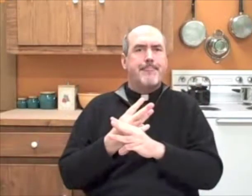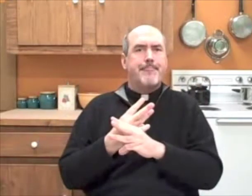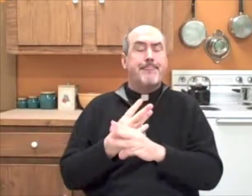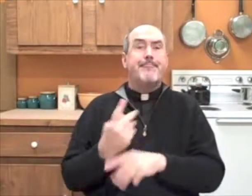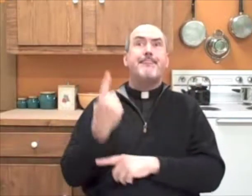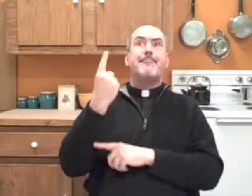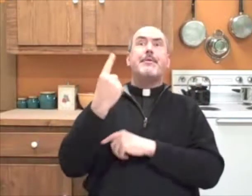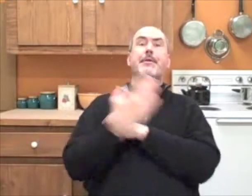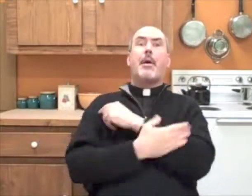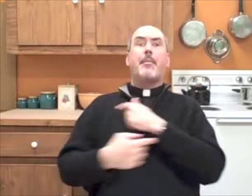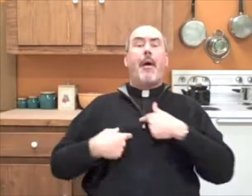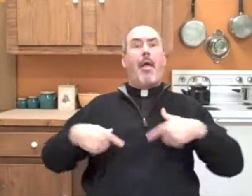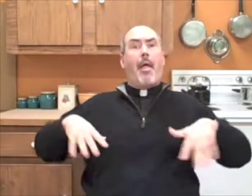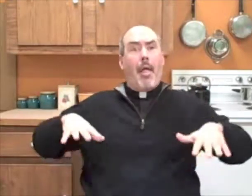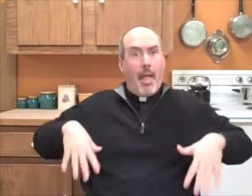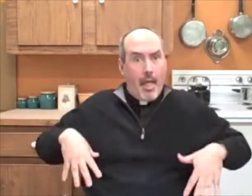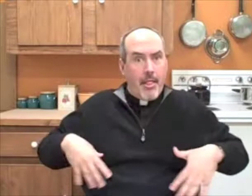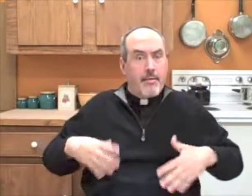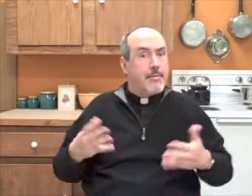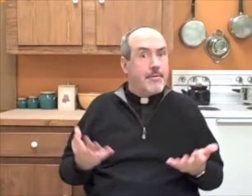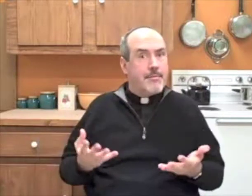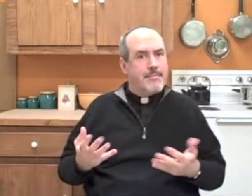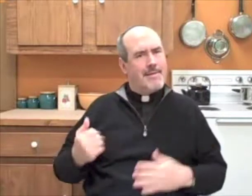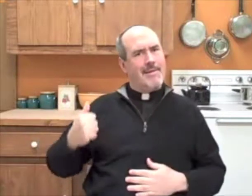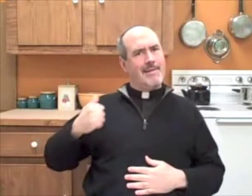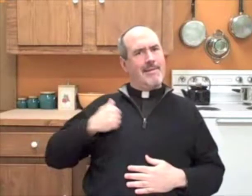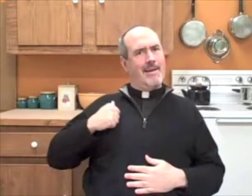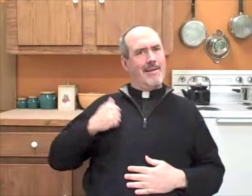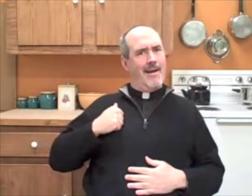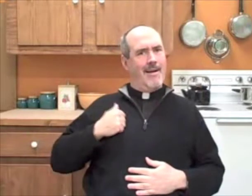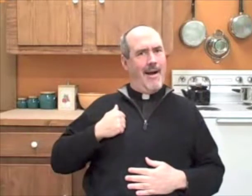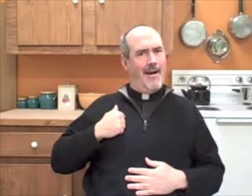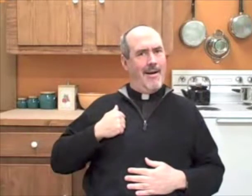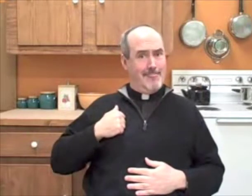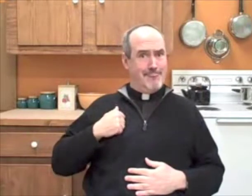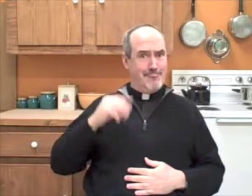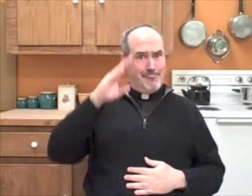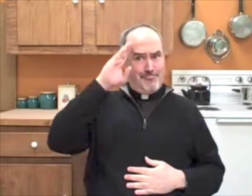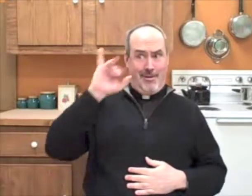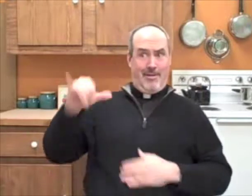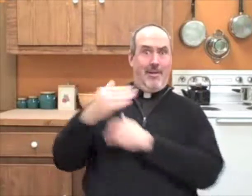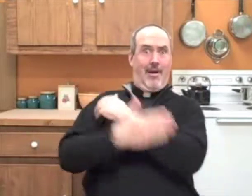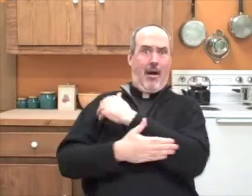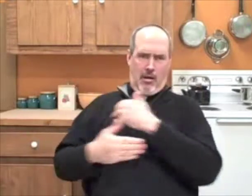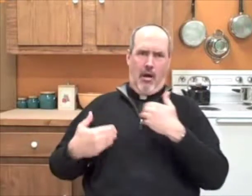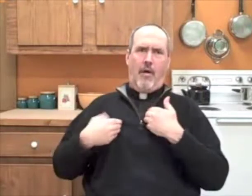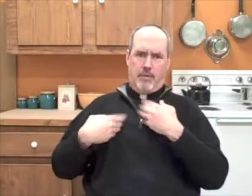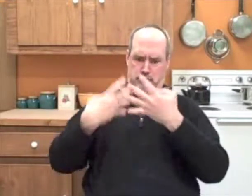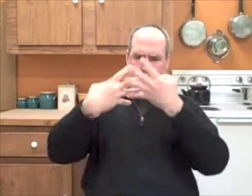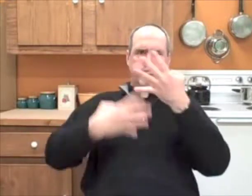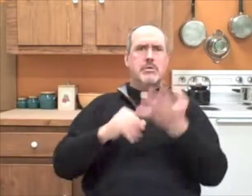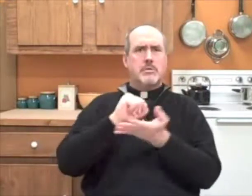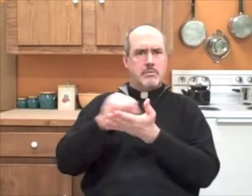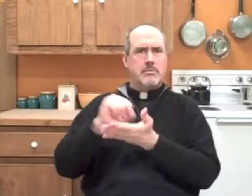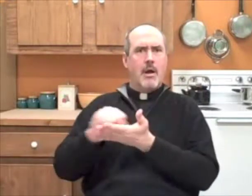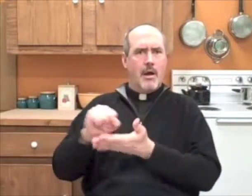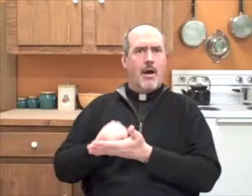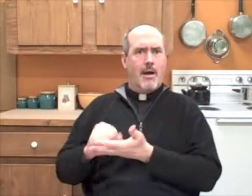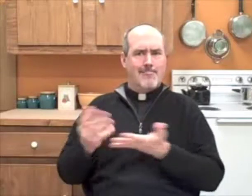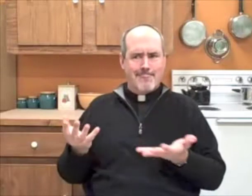world. But one country I haven't yet picked a saint from is Canada. And I don't know if you're aware of this,